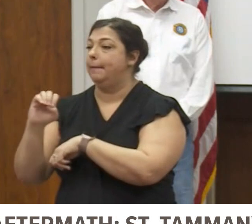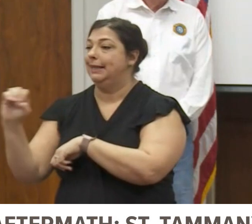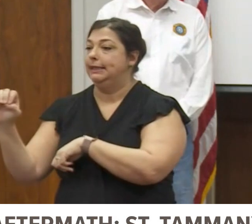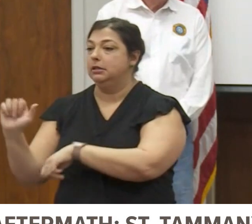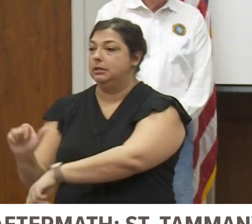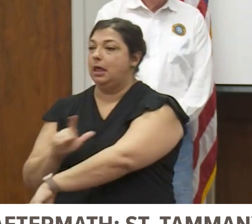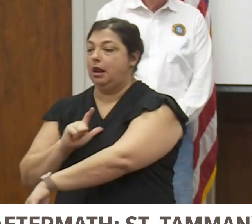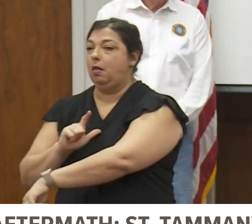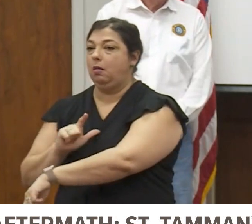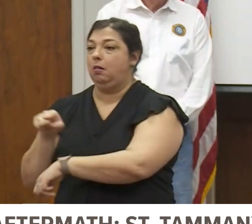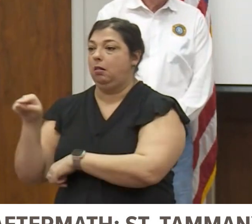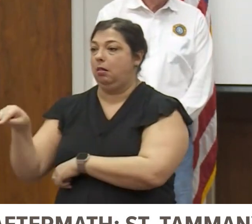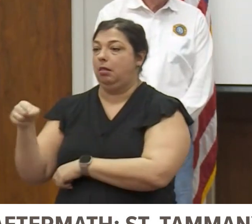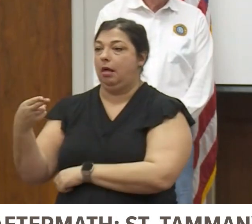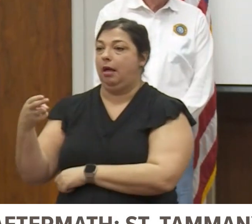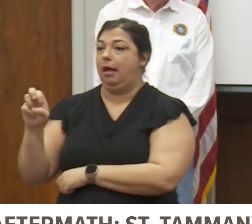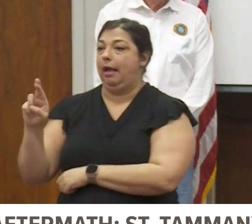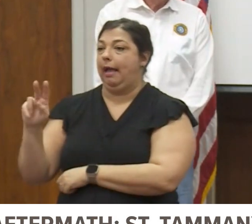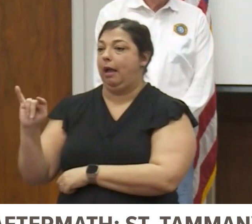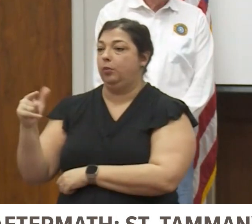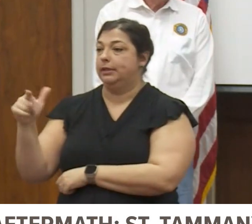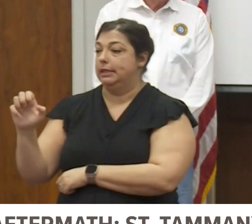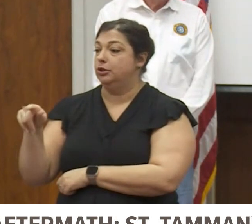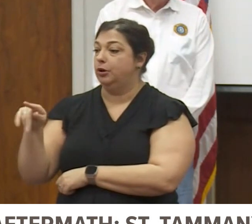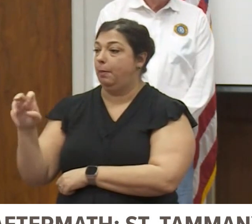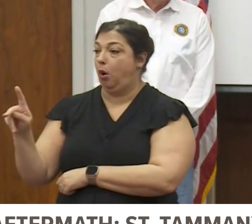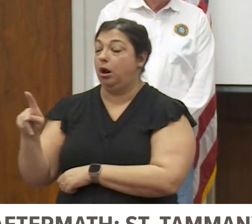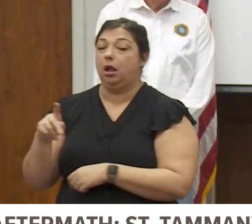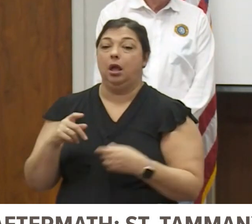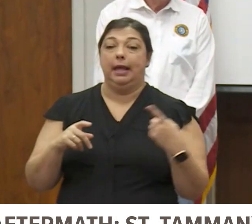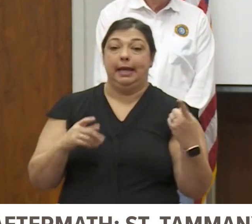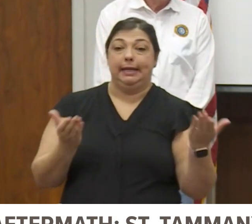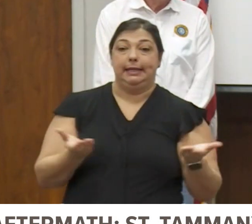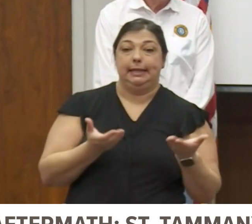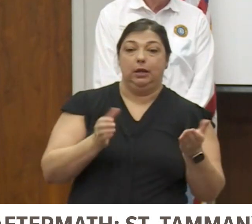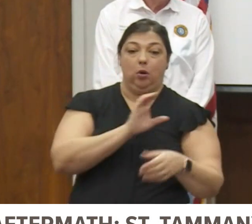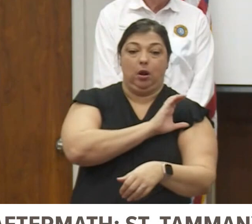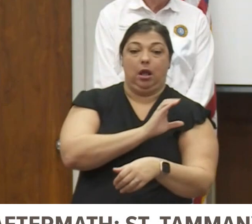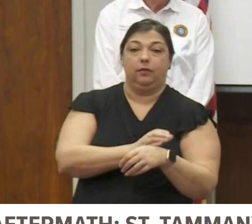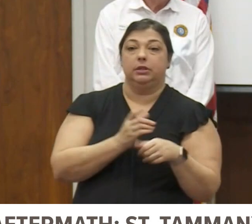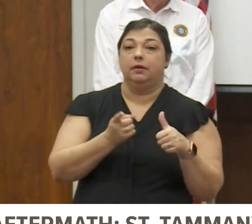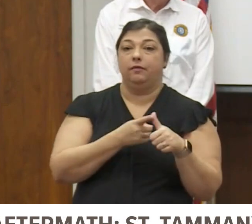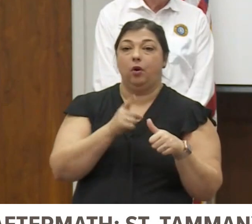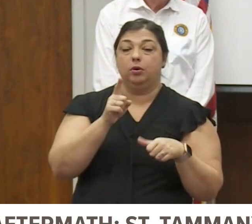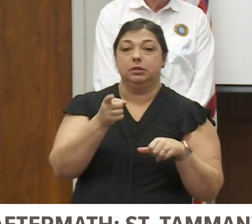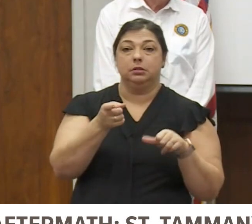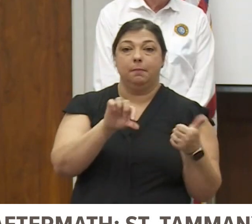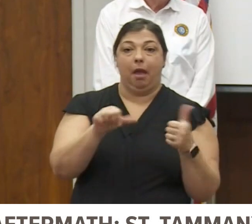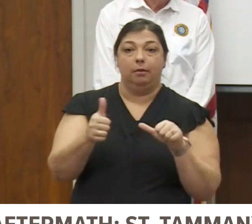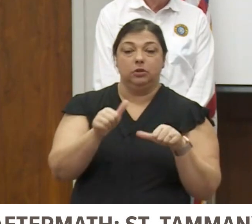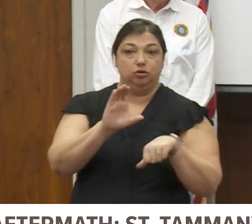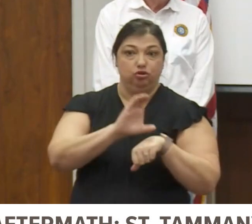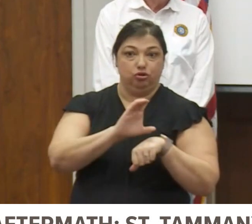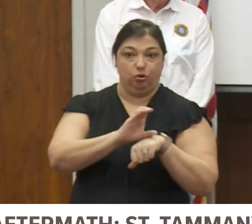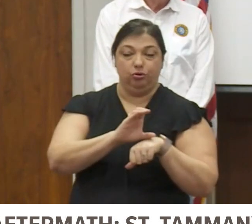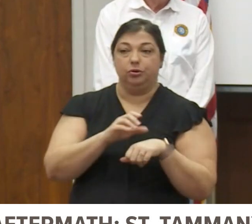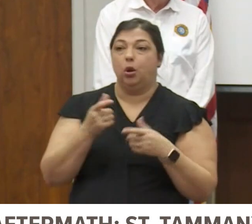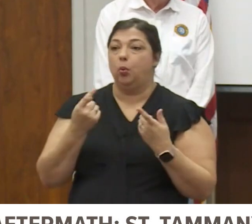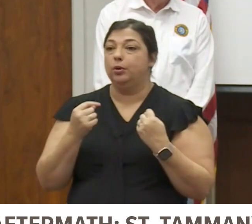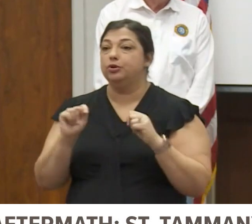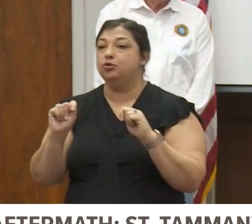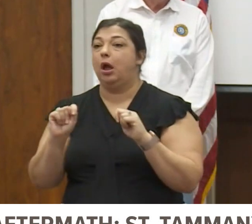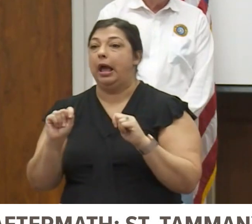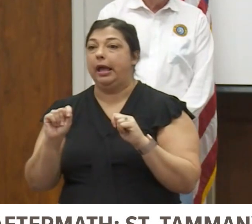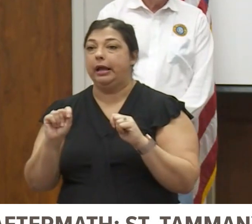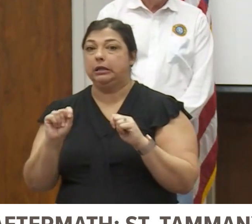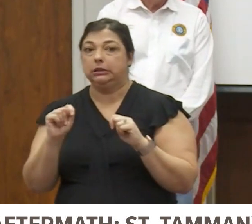side of the parish at Heritage Park and another one out here in Coverton at First Baptist Church. We're trying to find an ETA